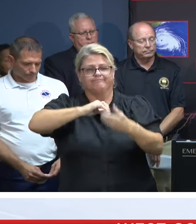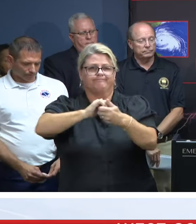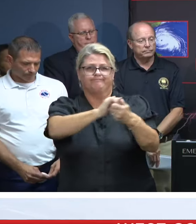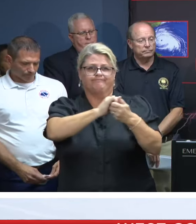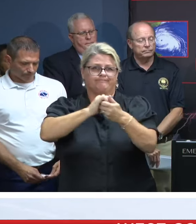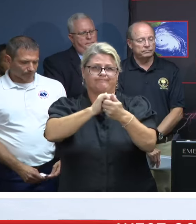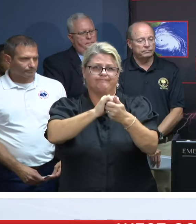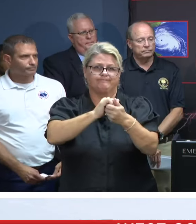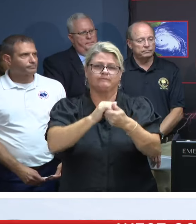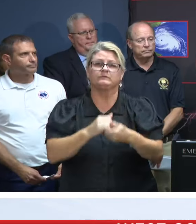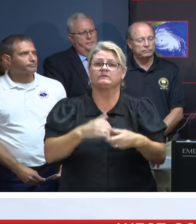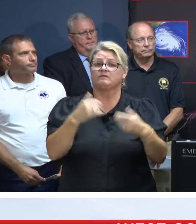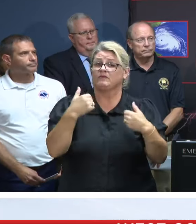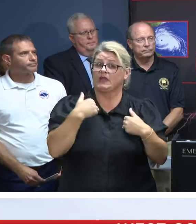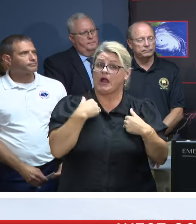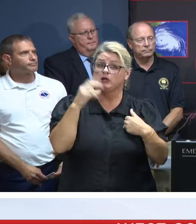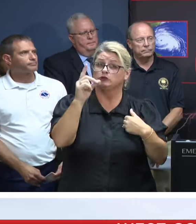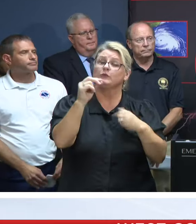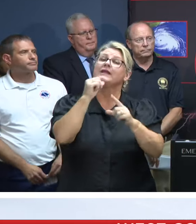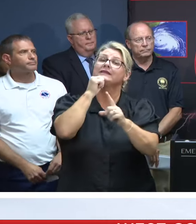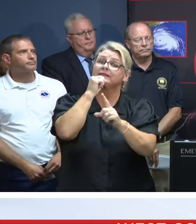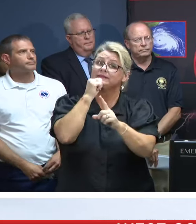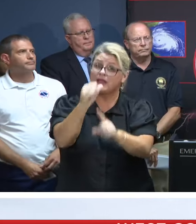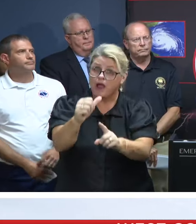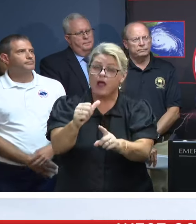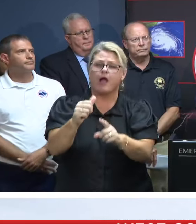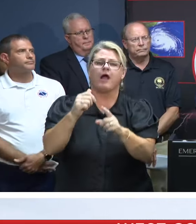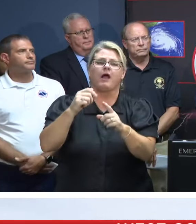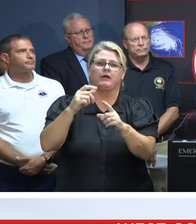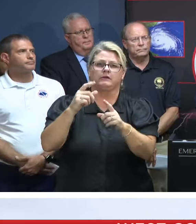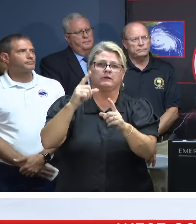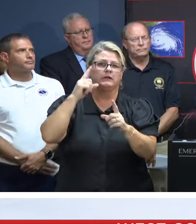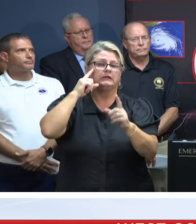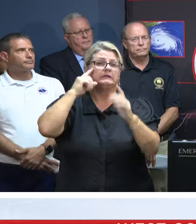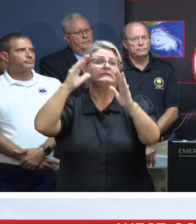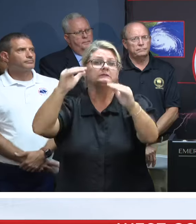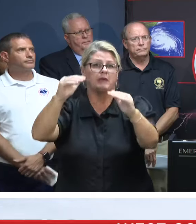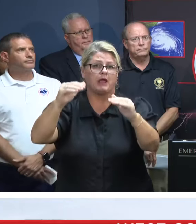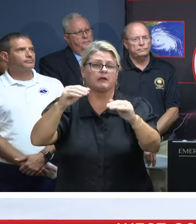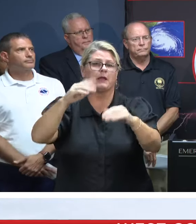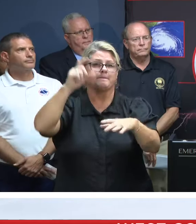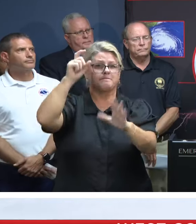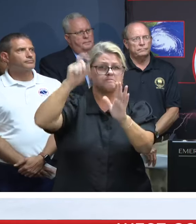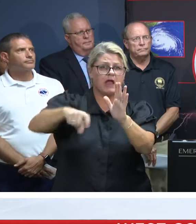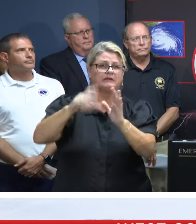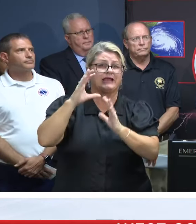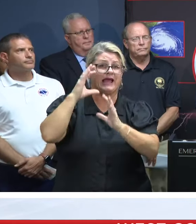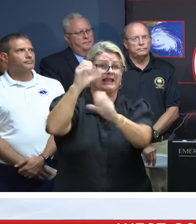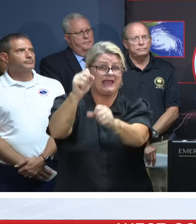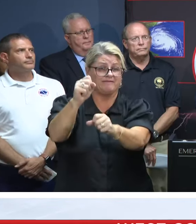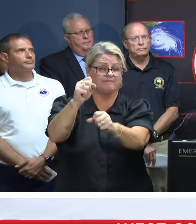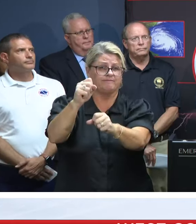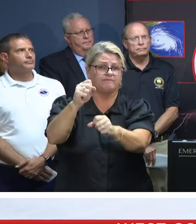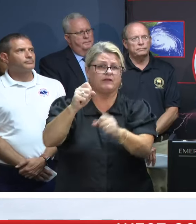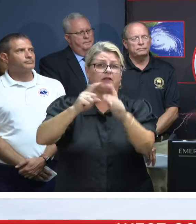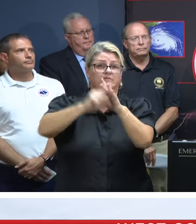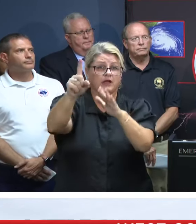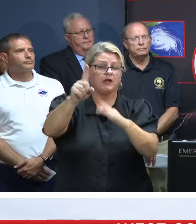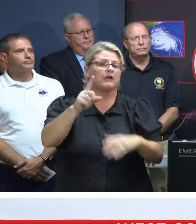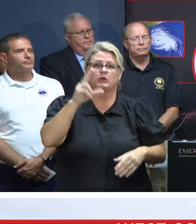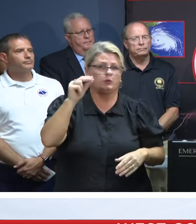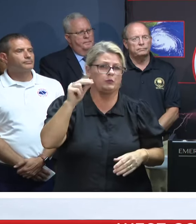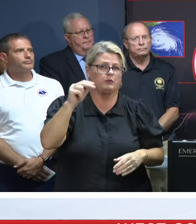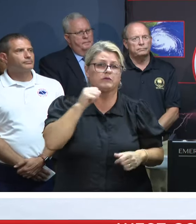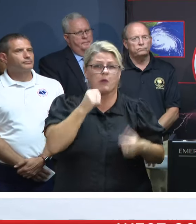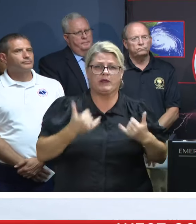this time, I do not anticipate it being necessary to issue any evacuation orders, not necessary at this time, but we